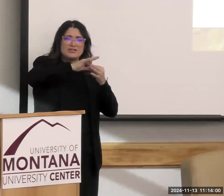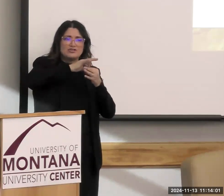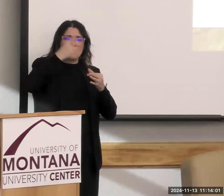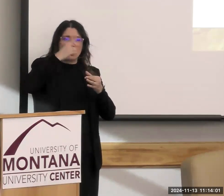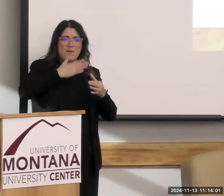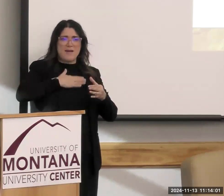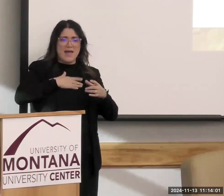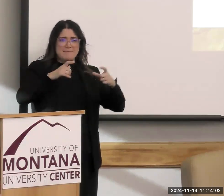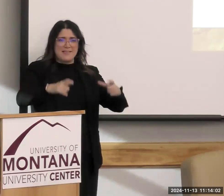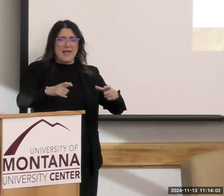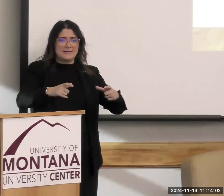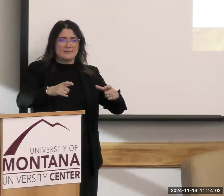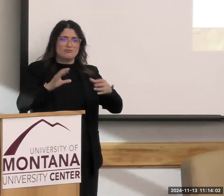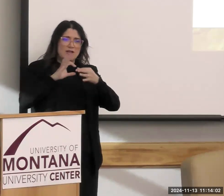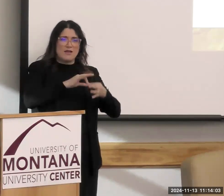Okay.